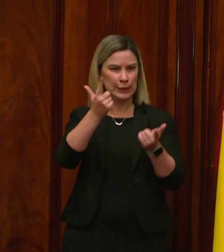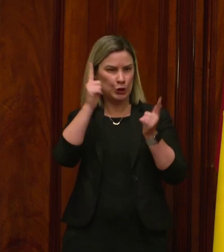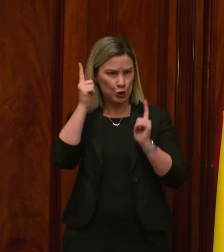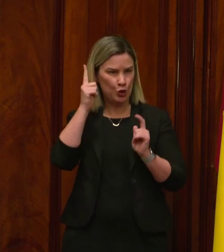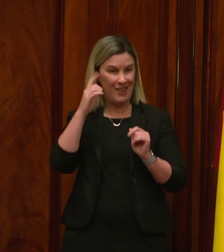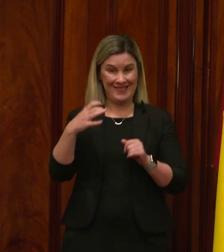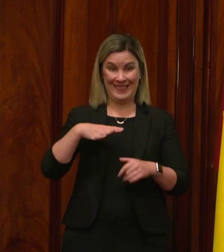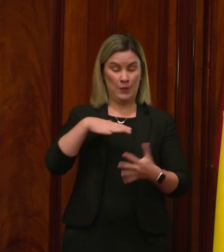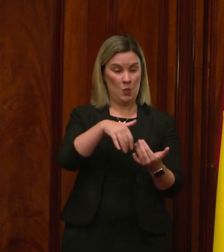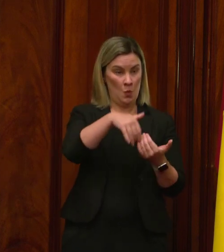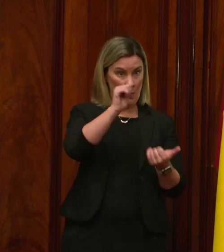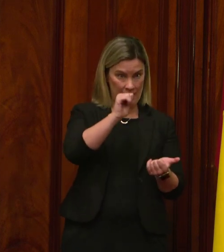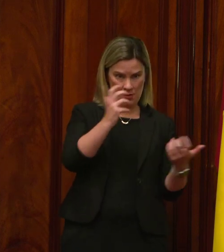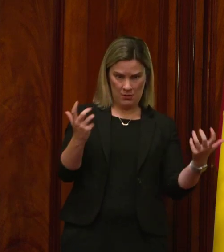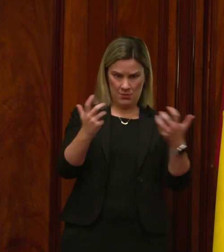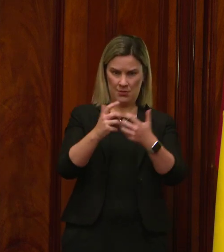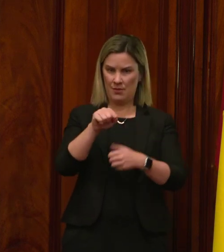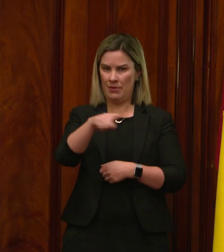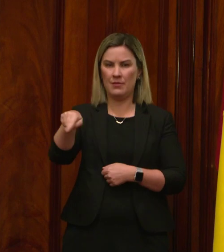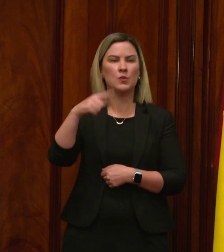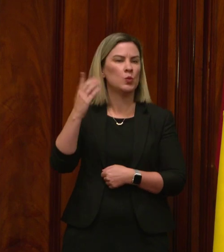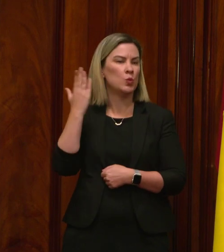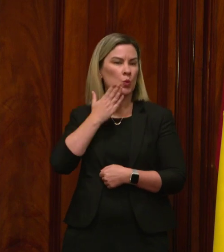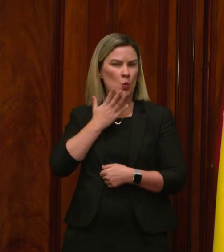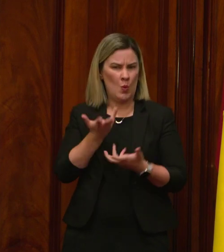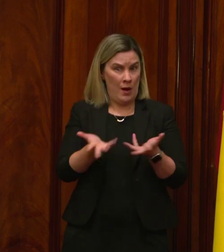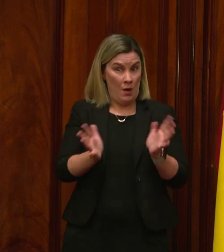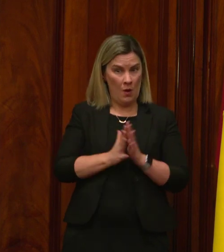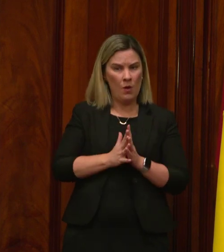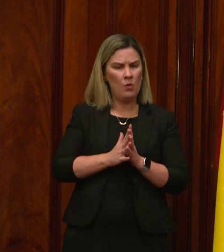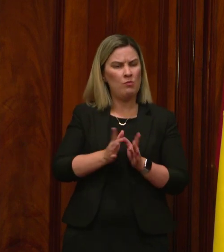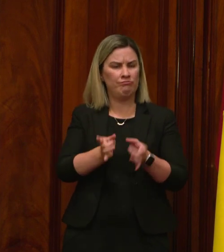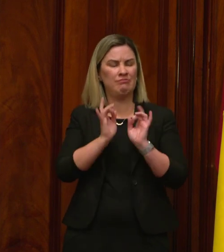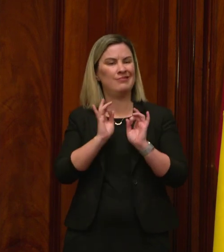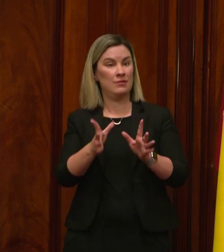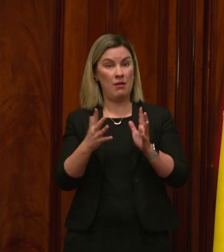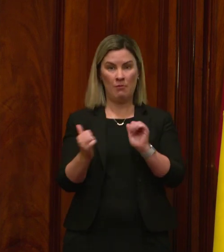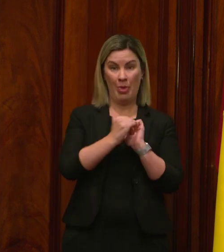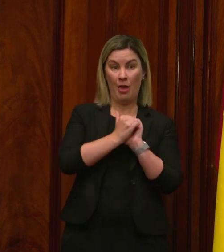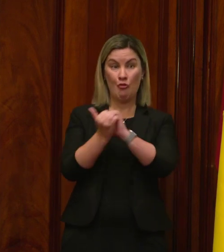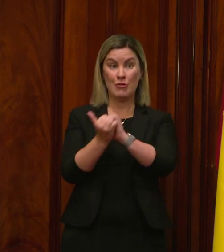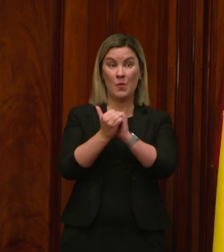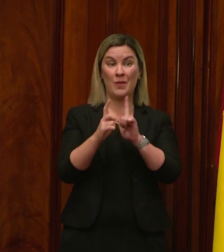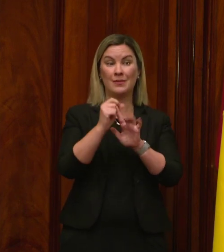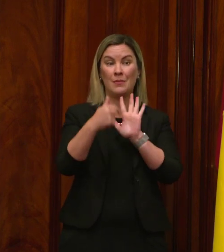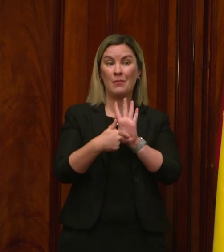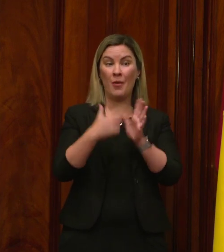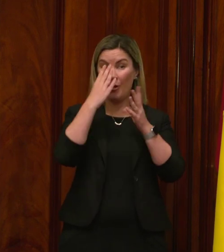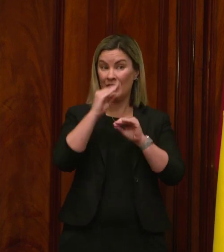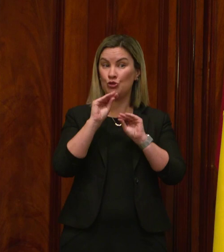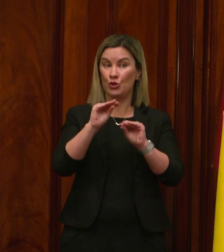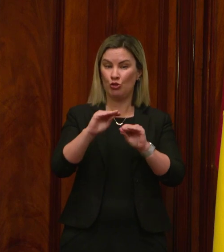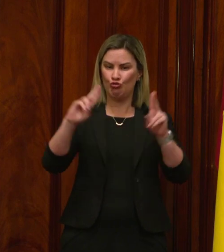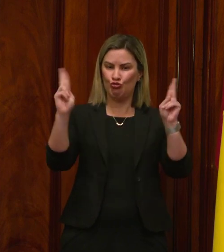into our schools. It will begin by reaching a comprehensive agreement with the Department of Education education to